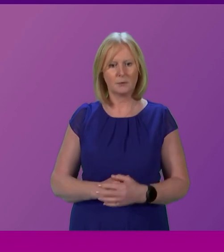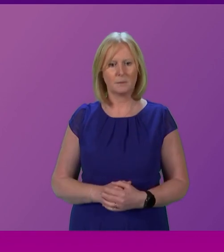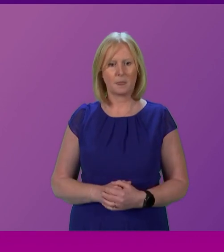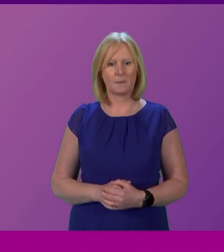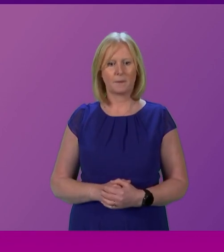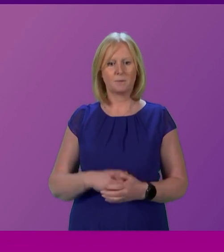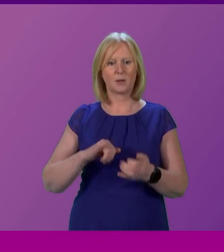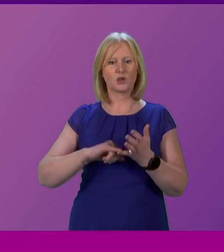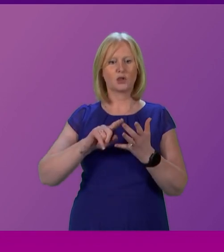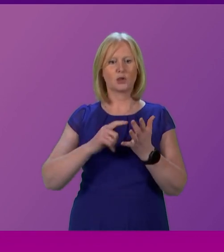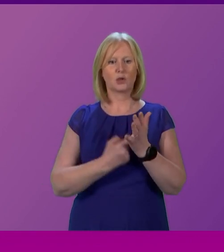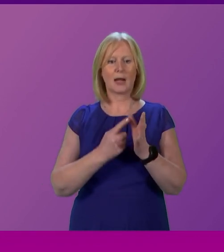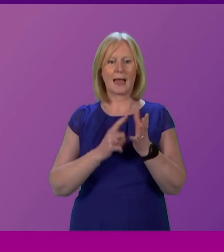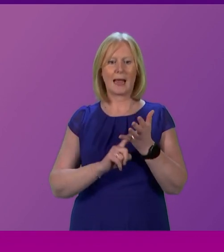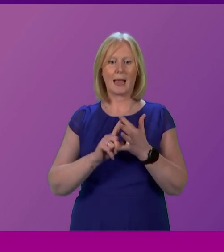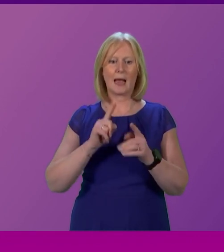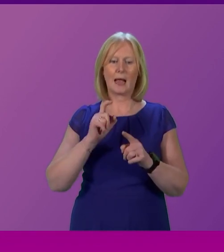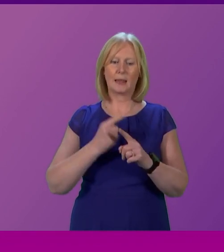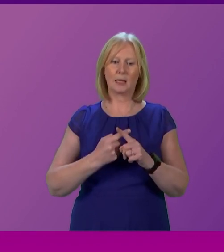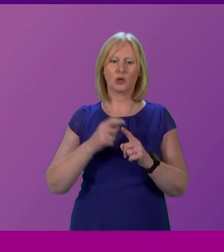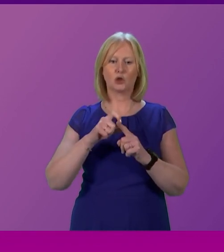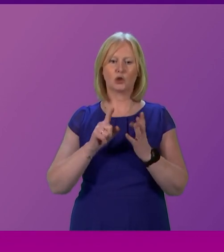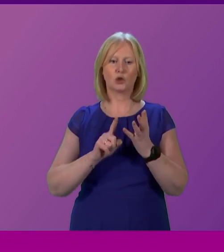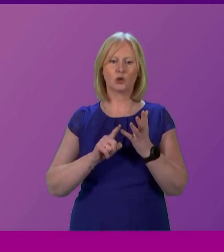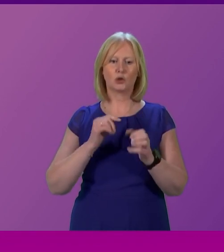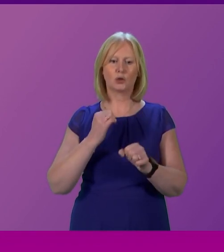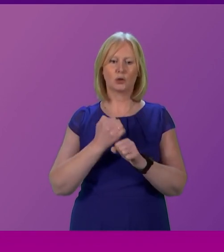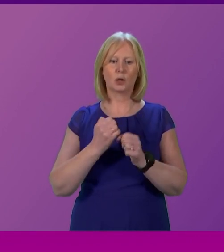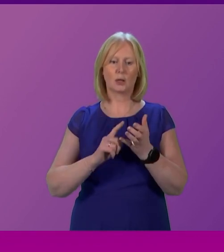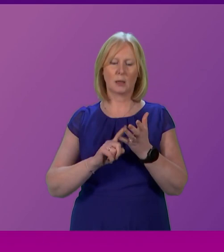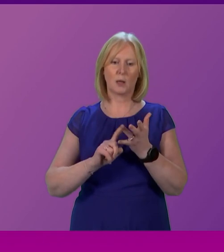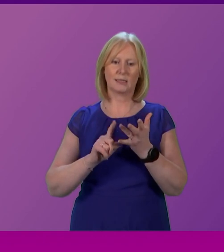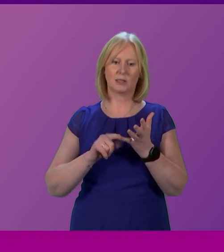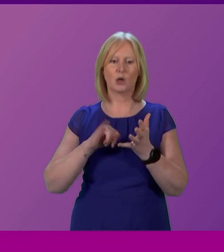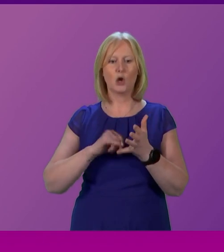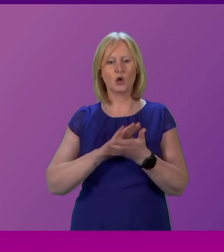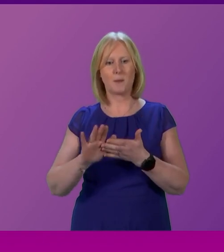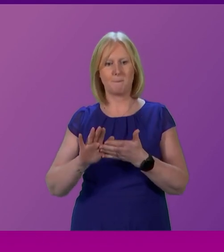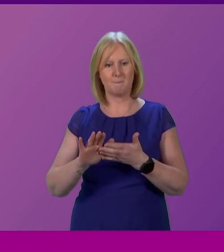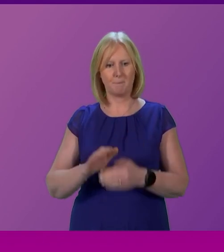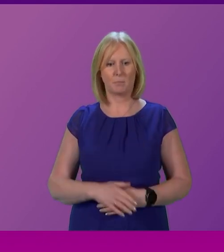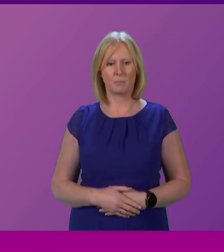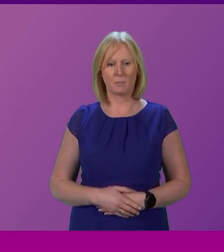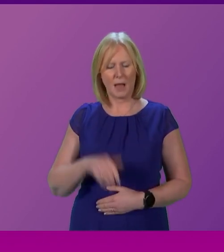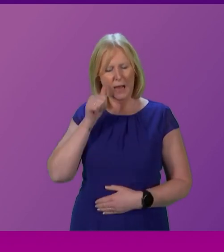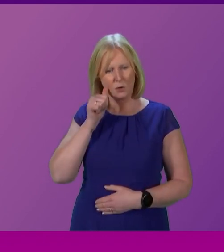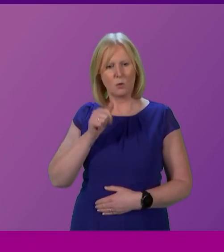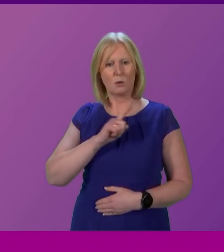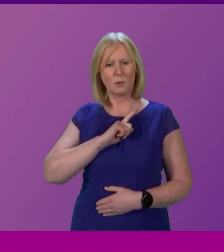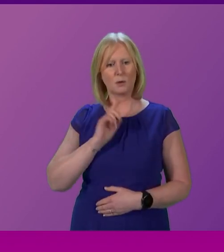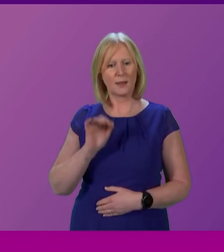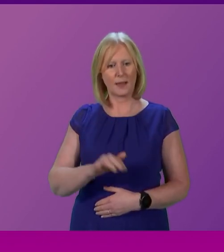Douglas Hulme, two weeks before the referendum, promising more for Scotland if it voted no. I know because I was there.